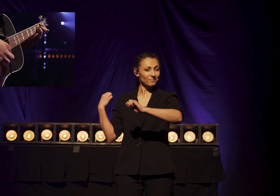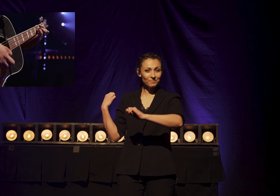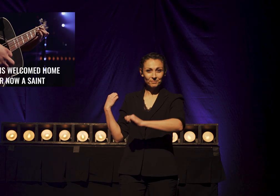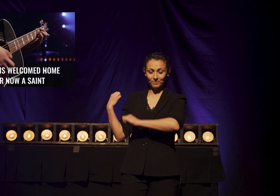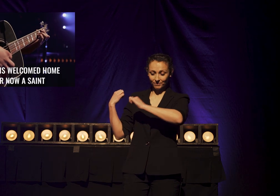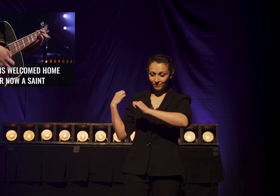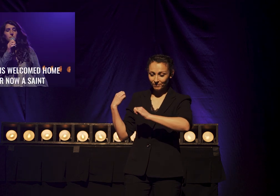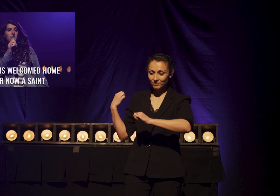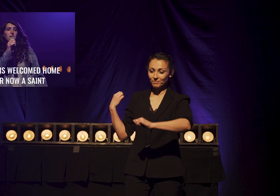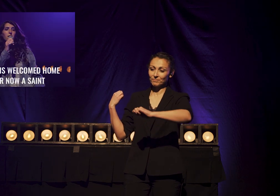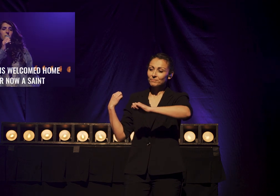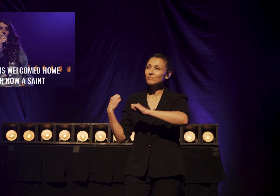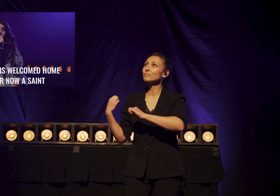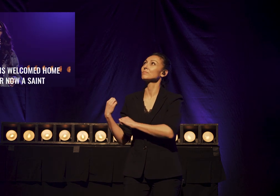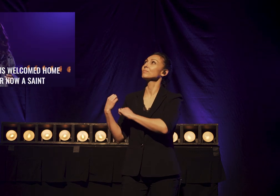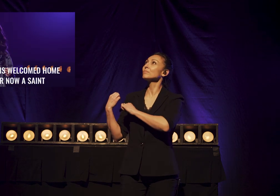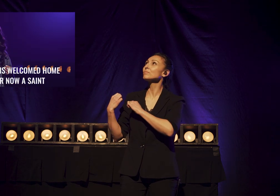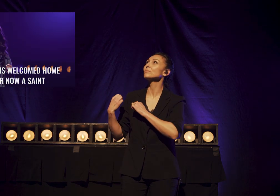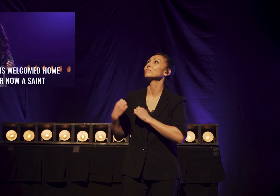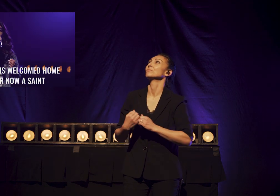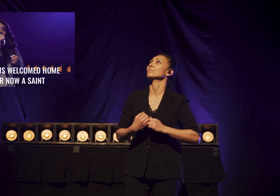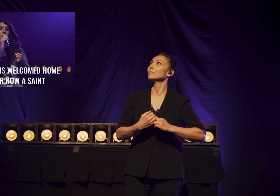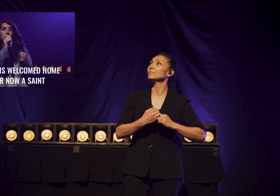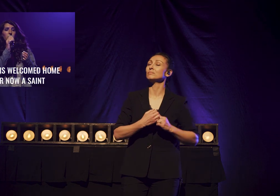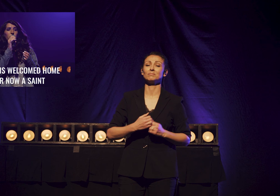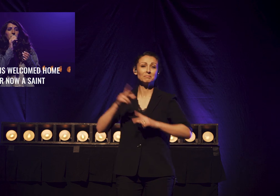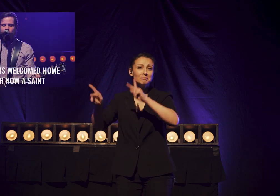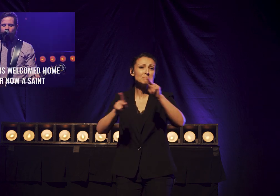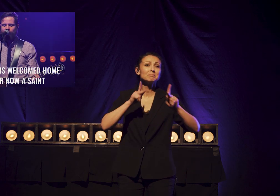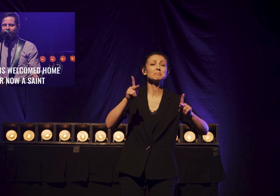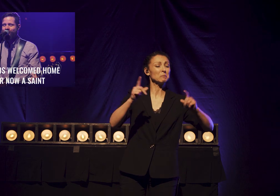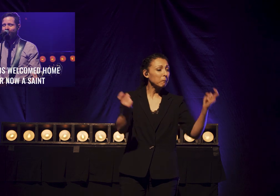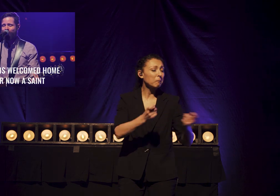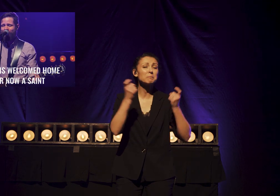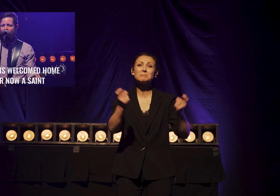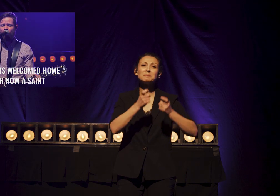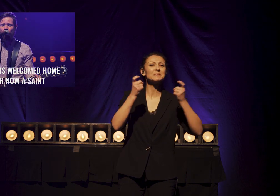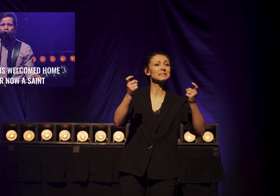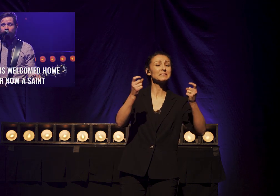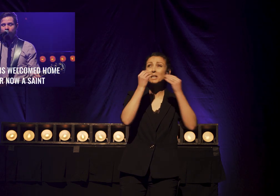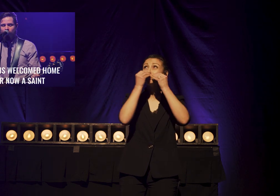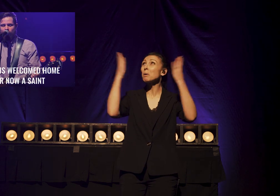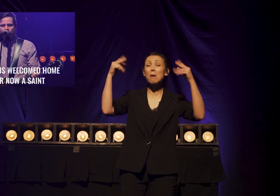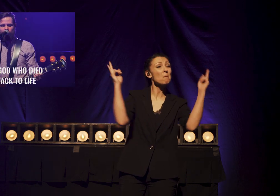The Prodigal Is Welcomed Home The Sinner Now The Samed